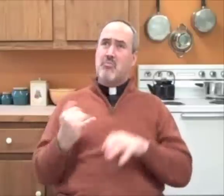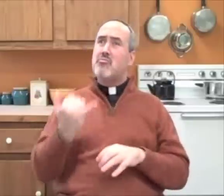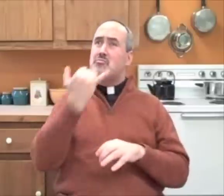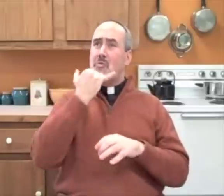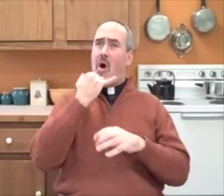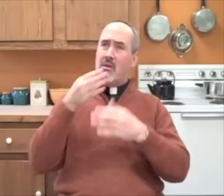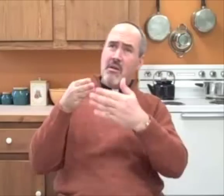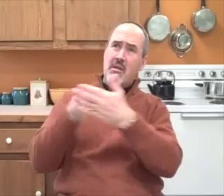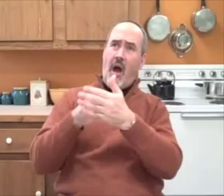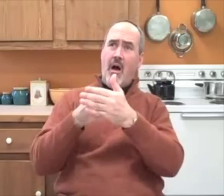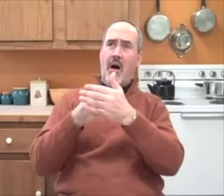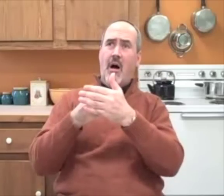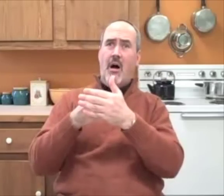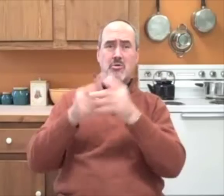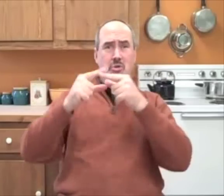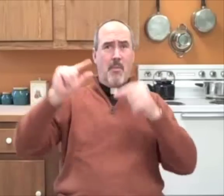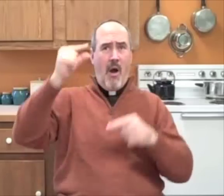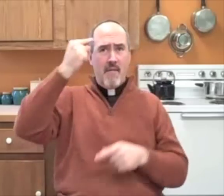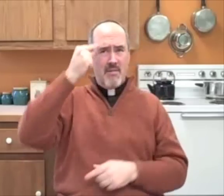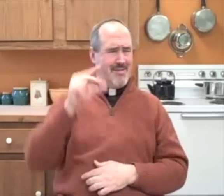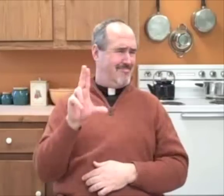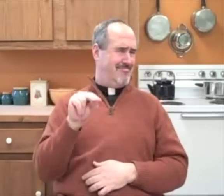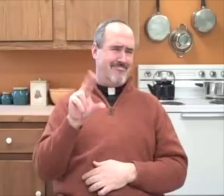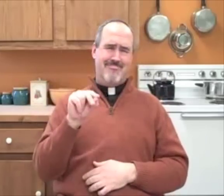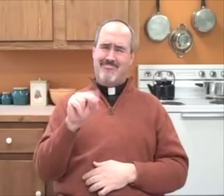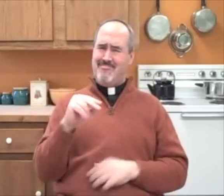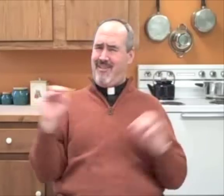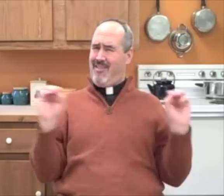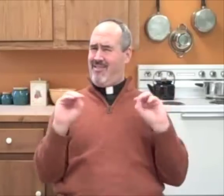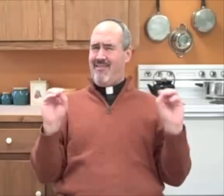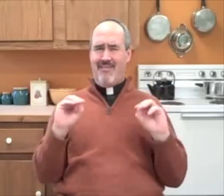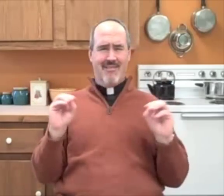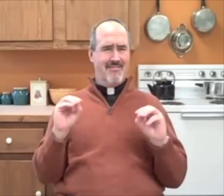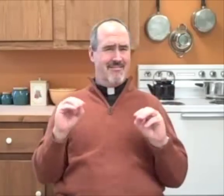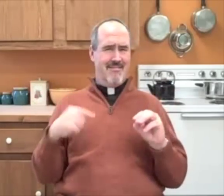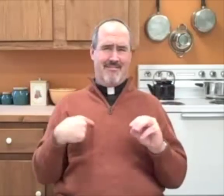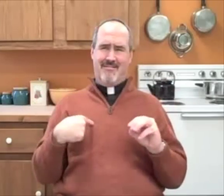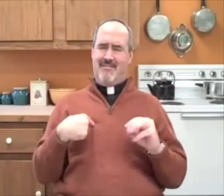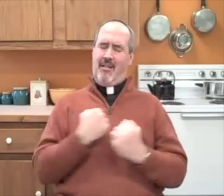or against the Japanese government. I love my country.